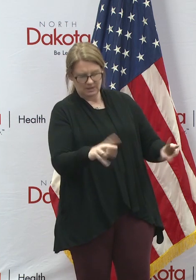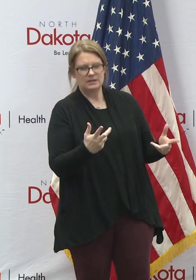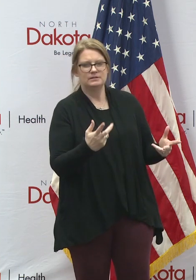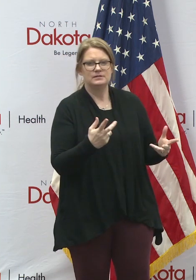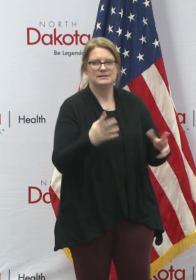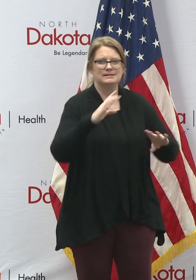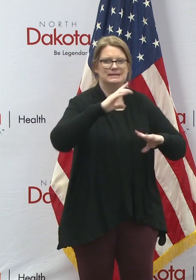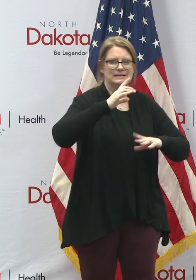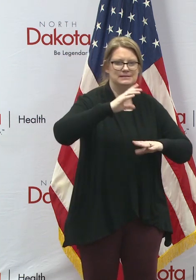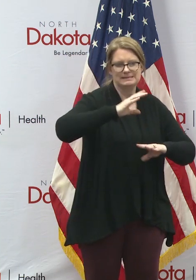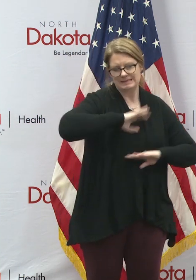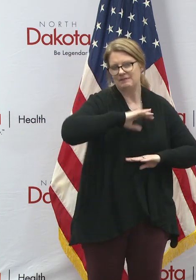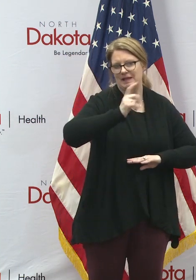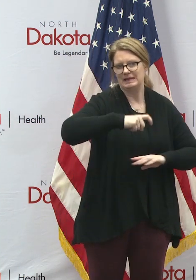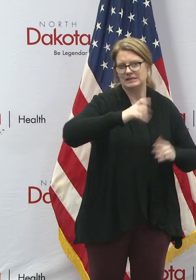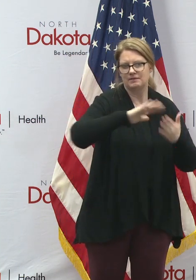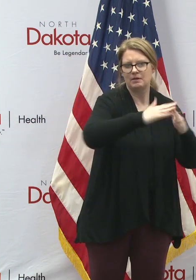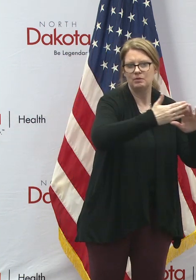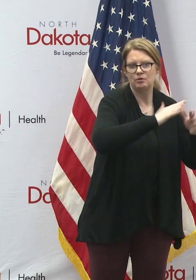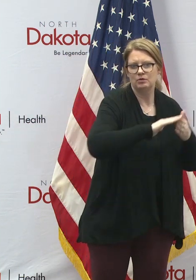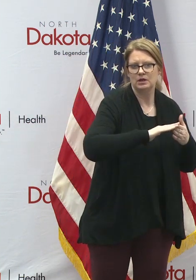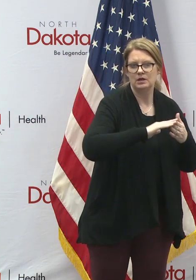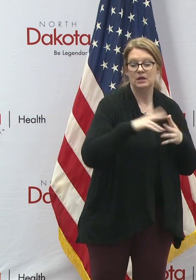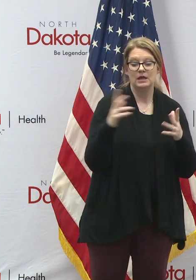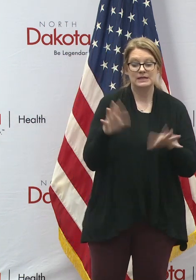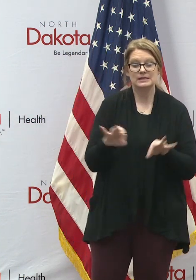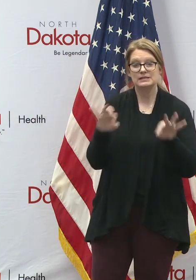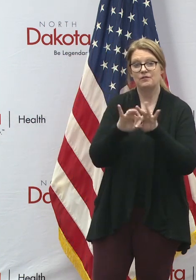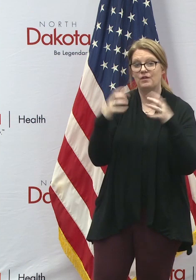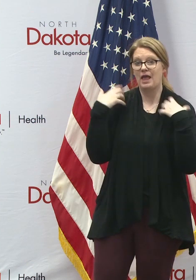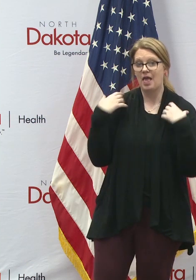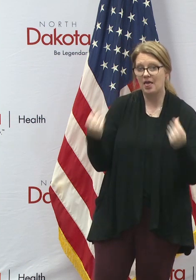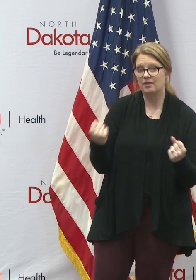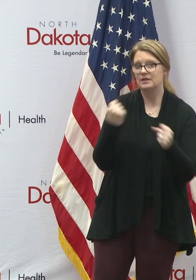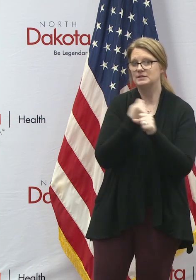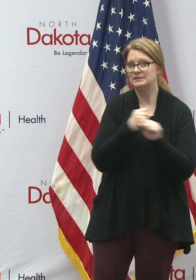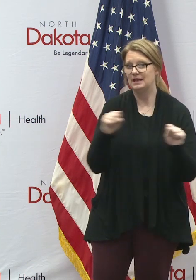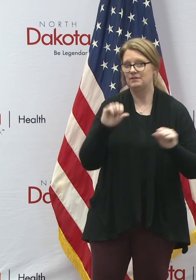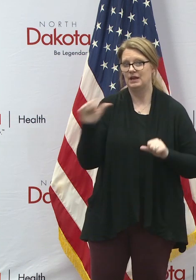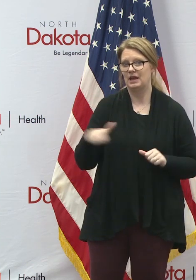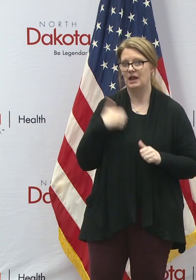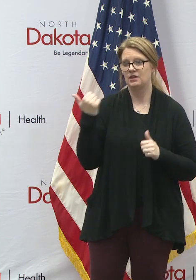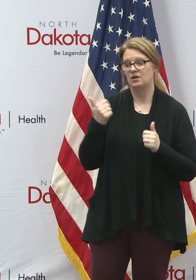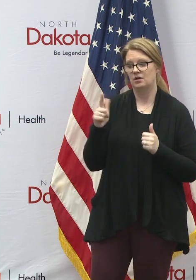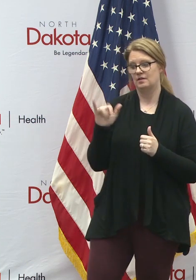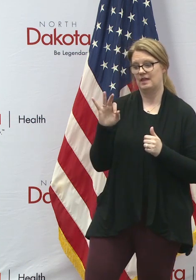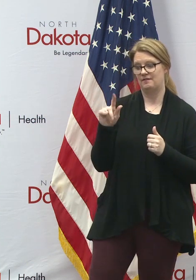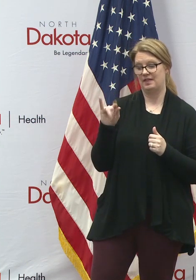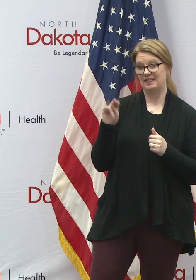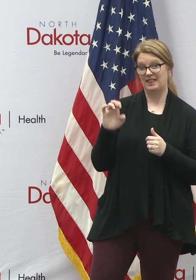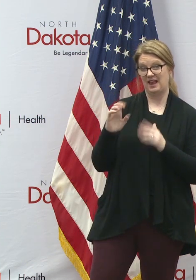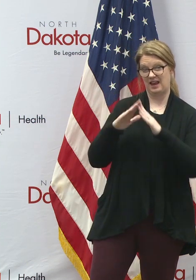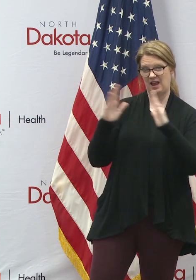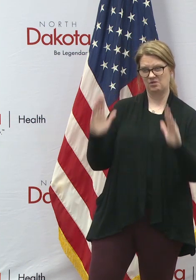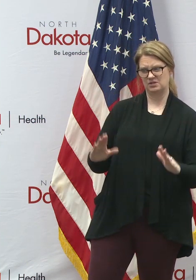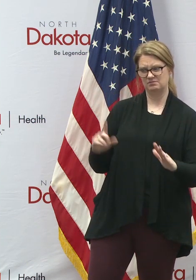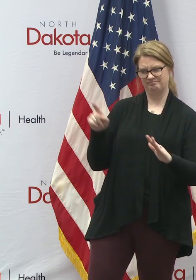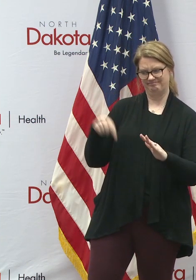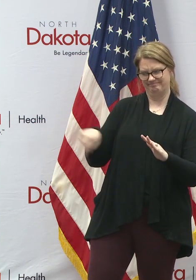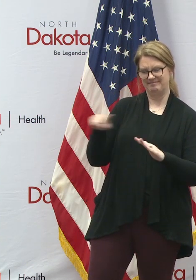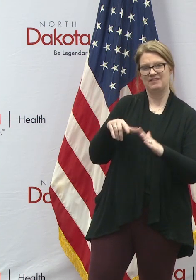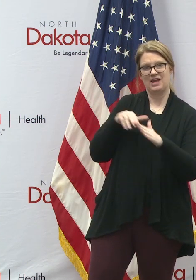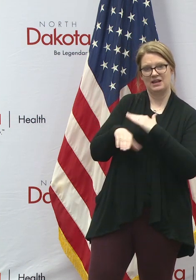needs. We recognize that it's essential for health, safety and other lifeline households to have access to childcare.